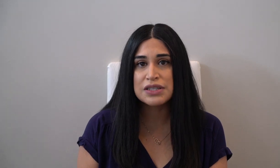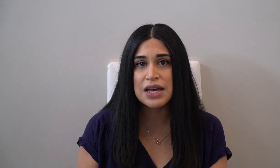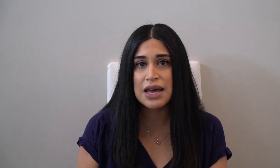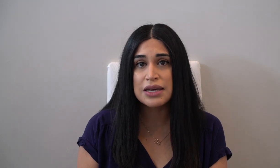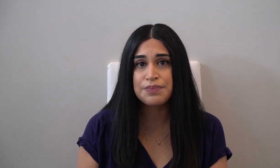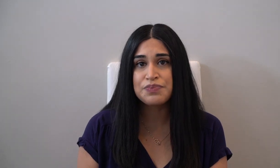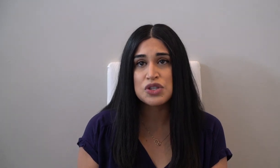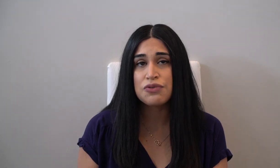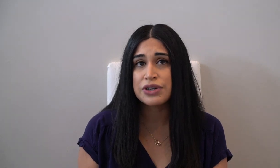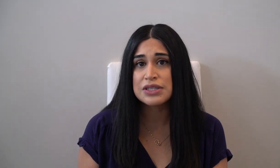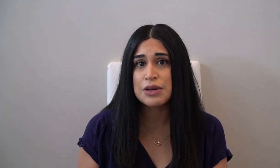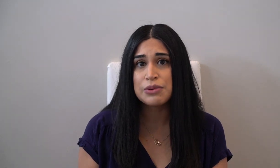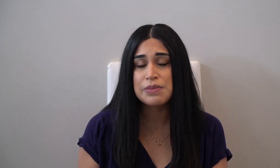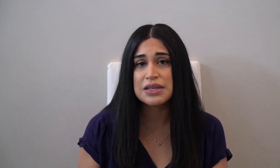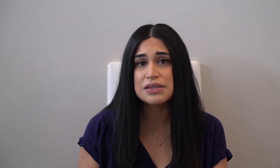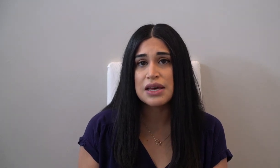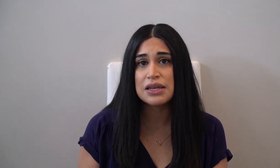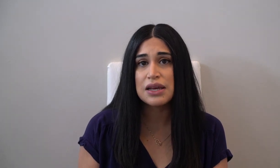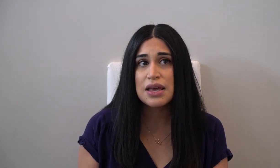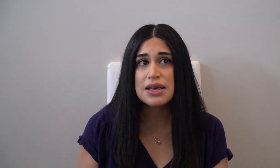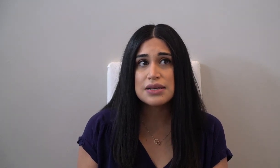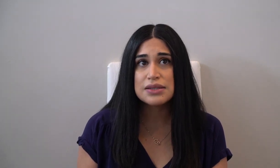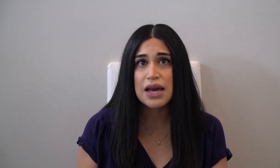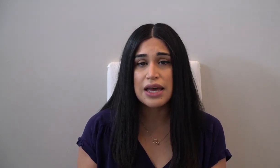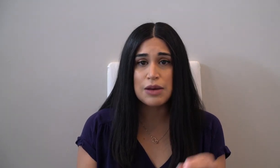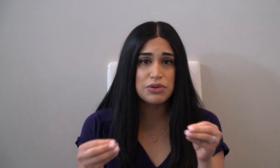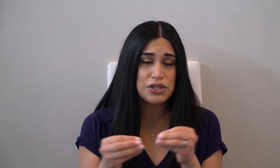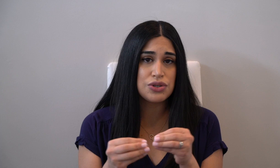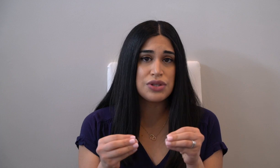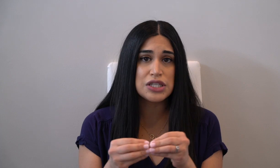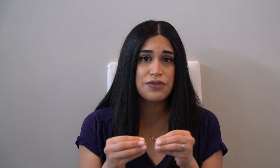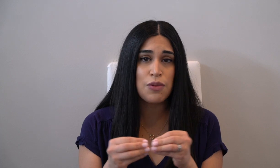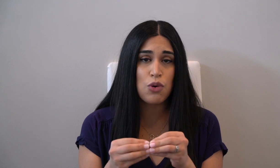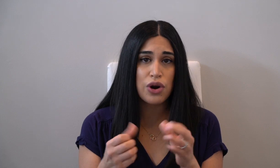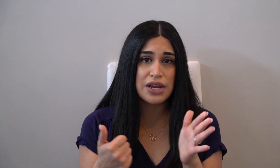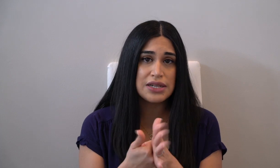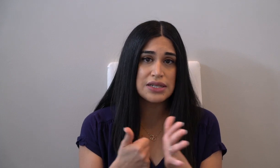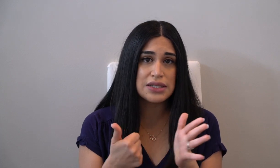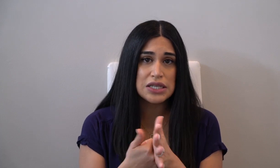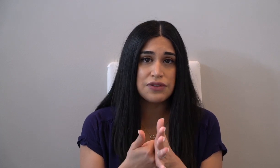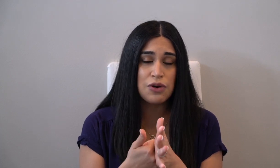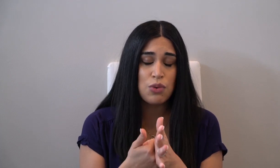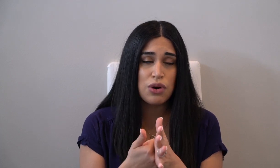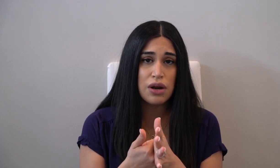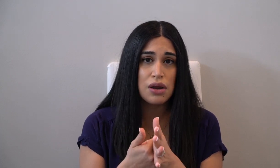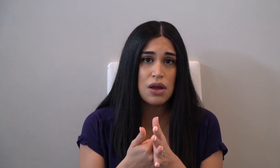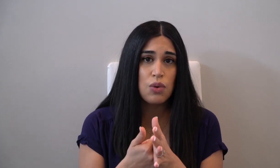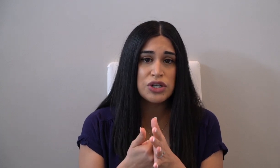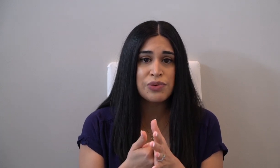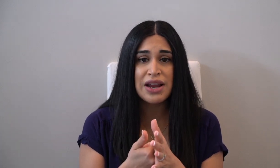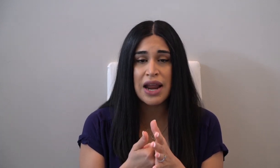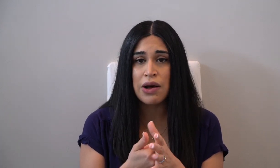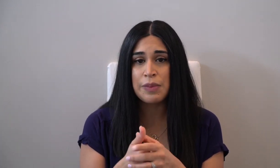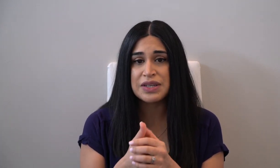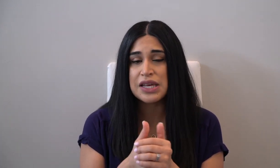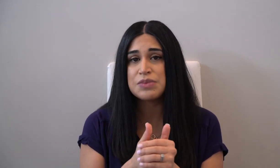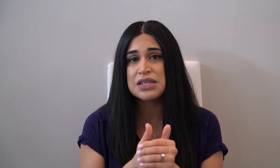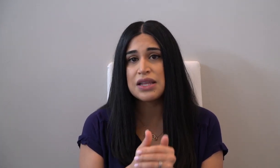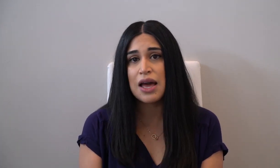the sign. So for example, my son is not able to do this for more. He does this for more, which right now I'm accepting that